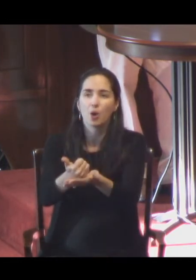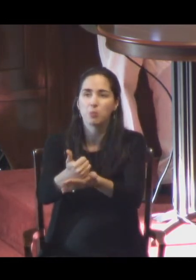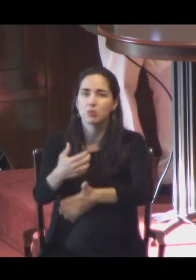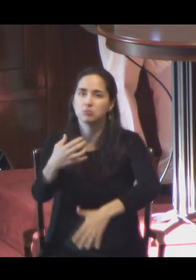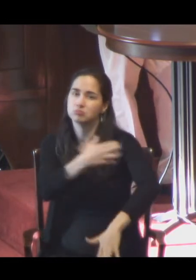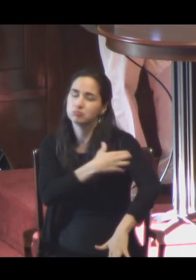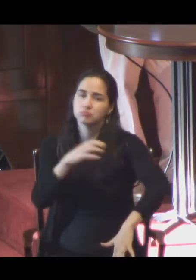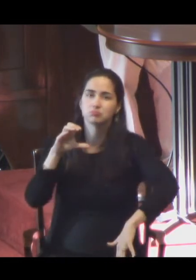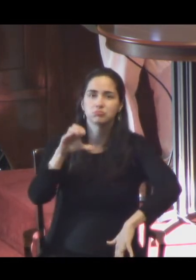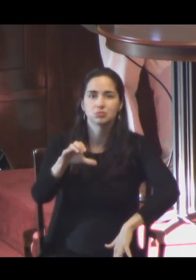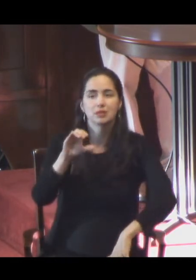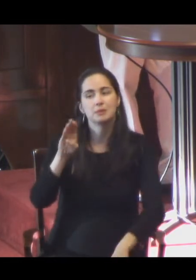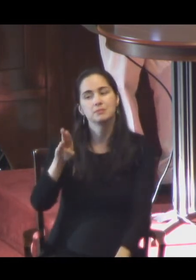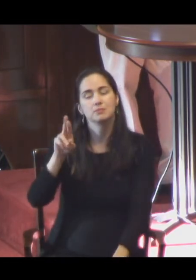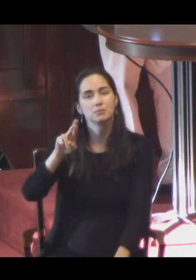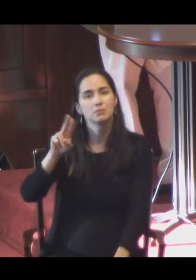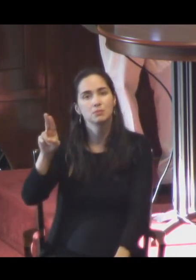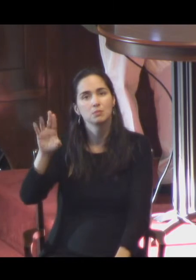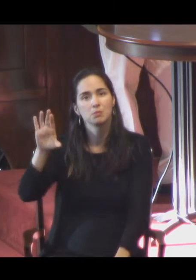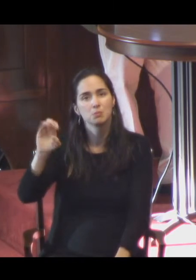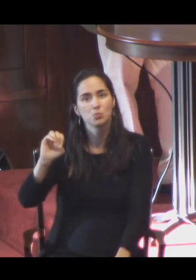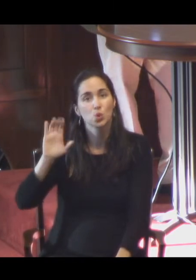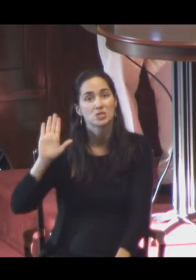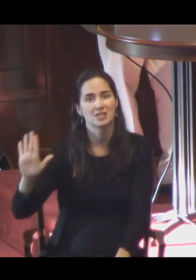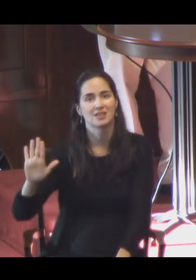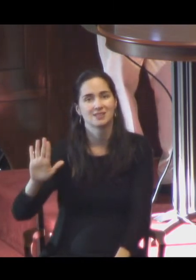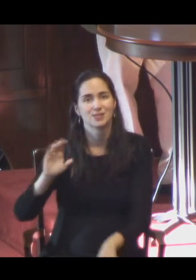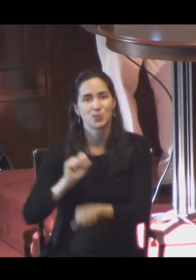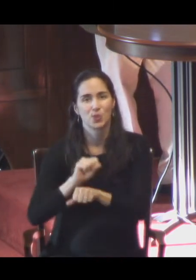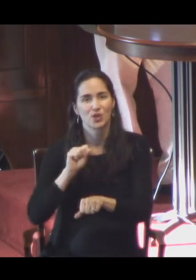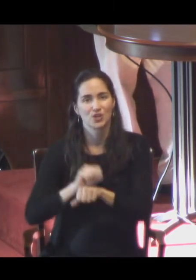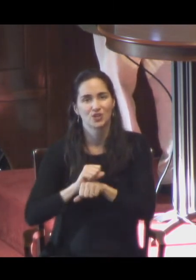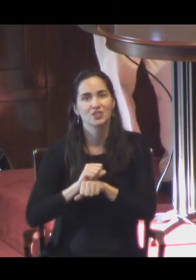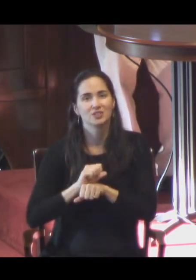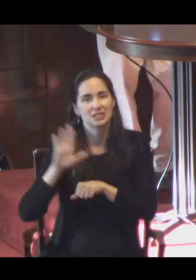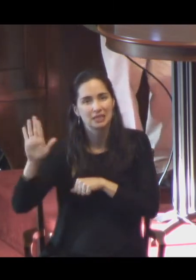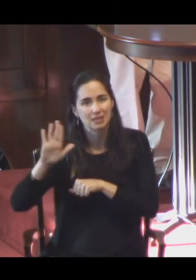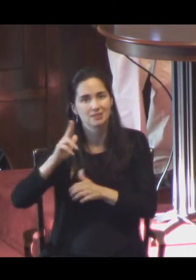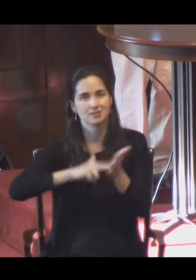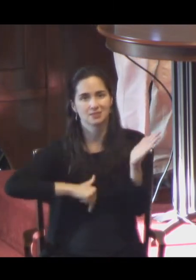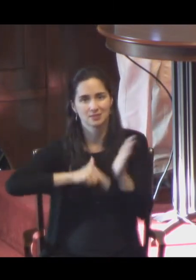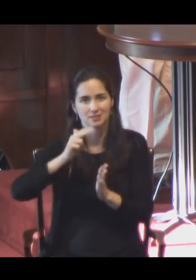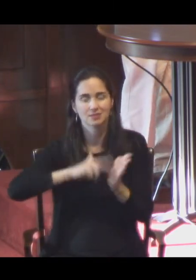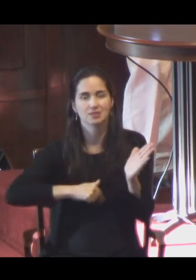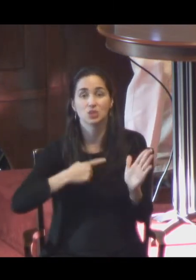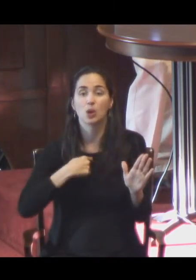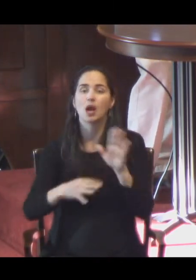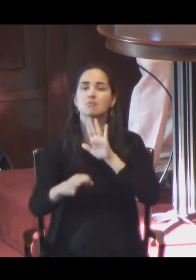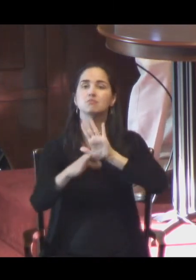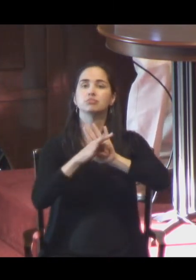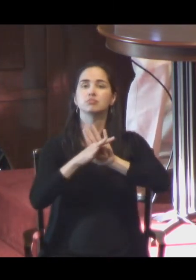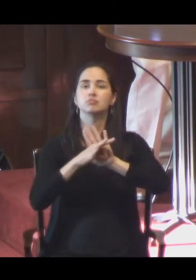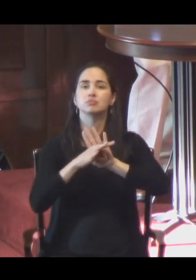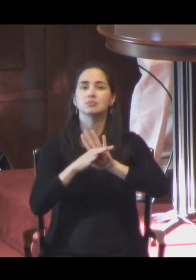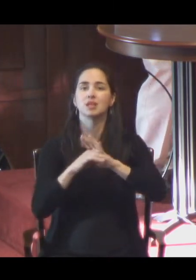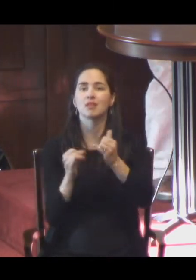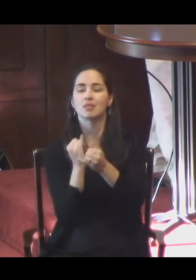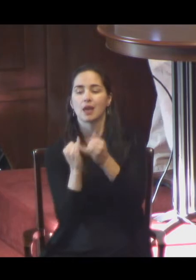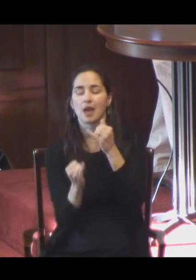another. So I chose a passage from the end that I recited to you. The children in the apple tree, not known because not looked for, but